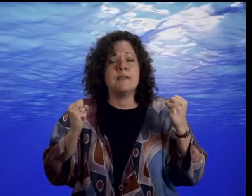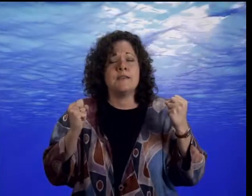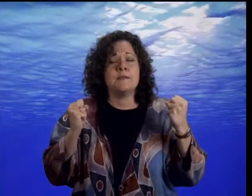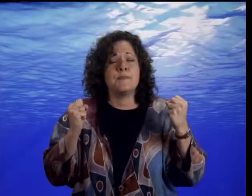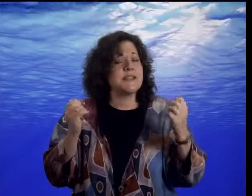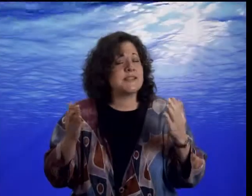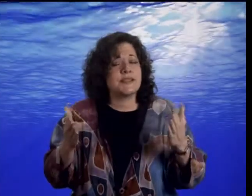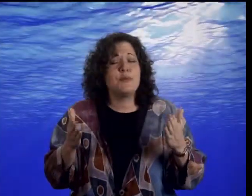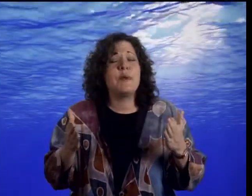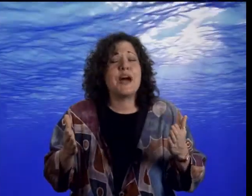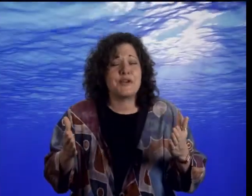It's a simple matter.